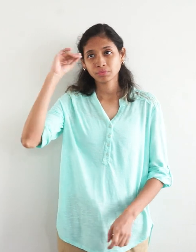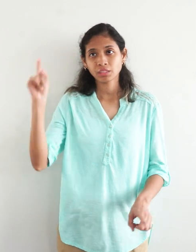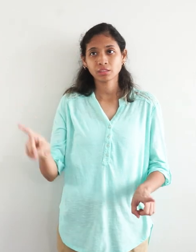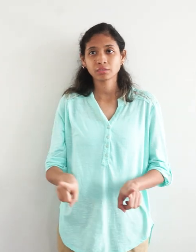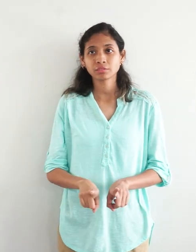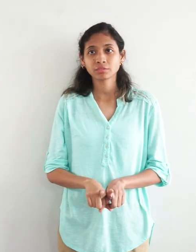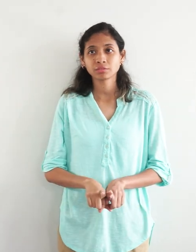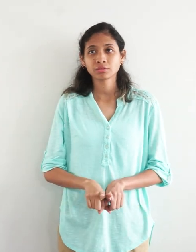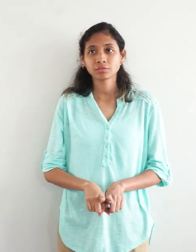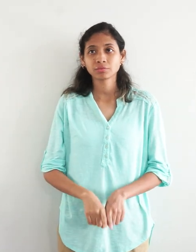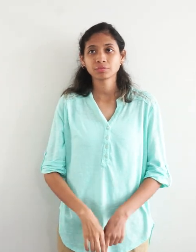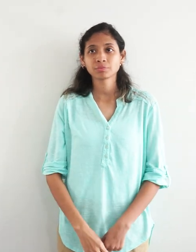sister,